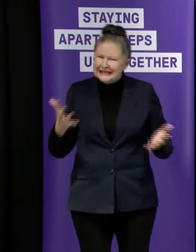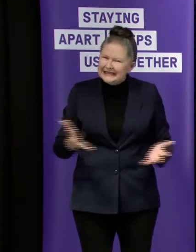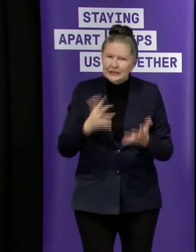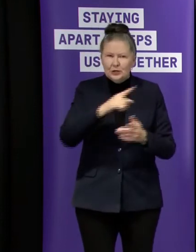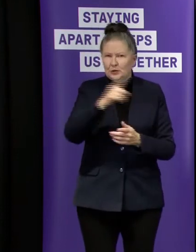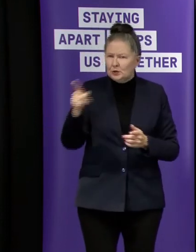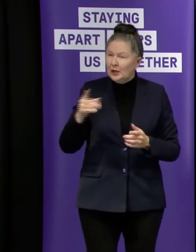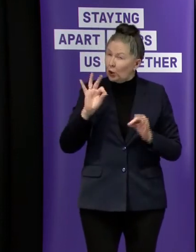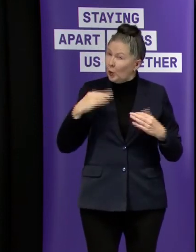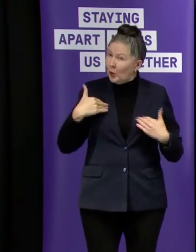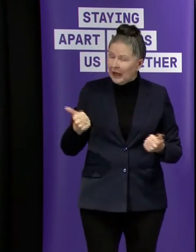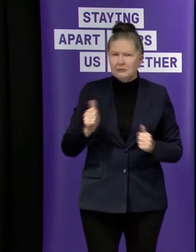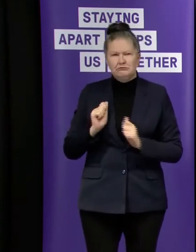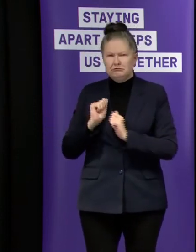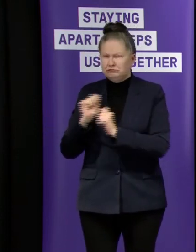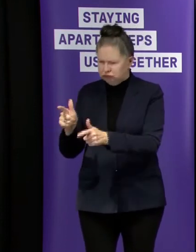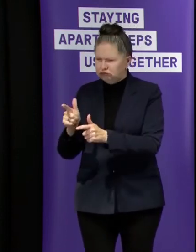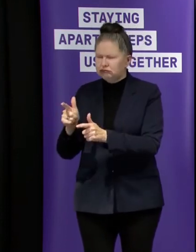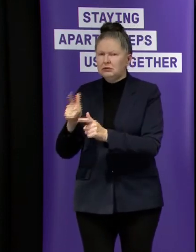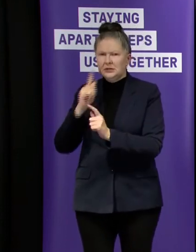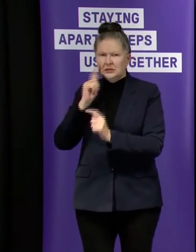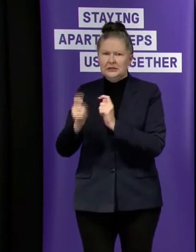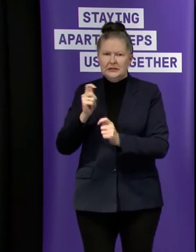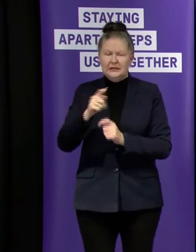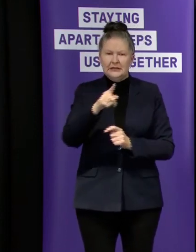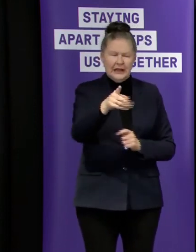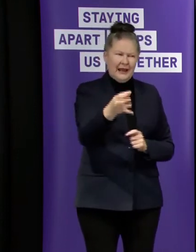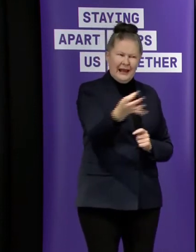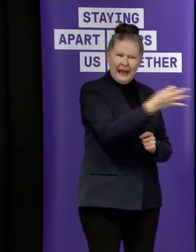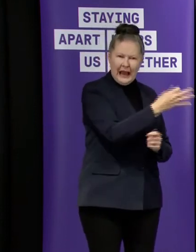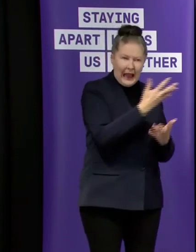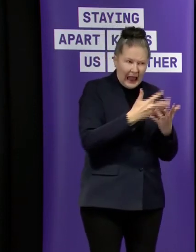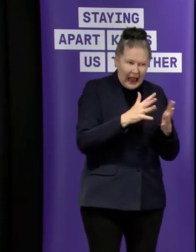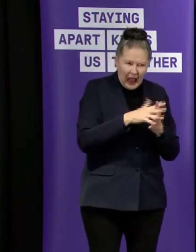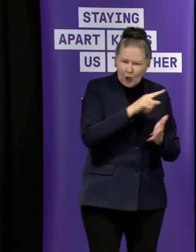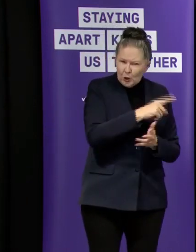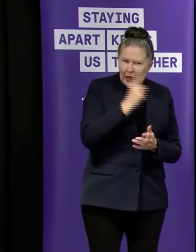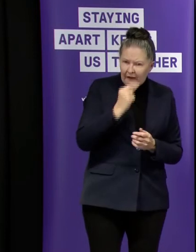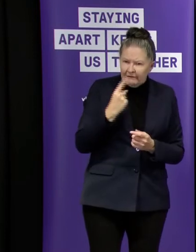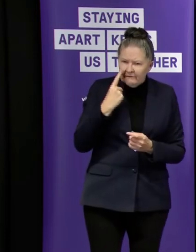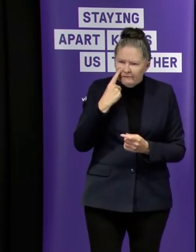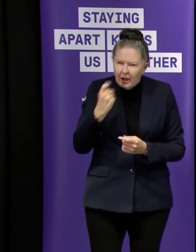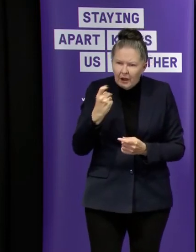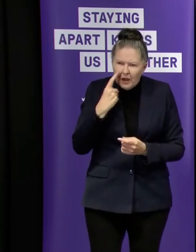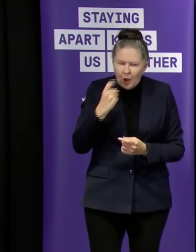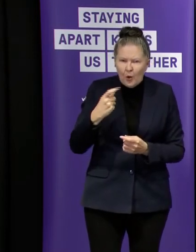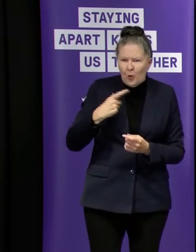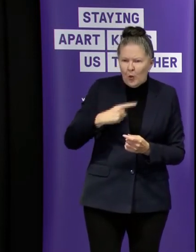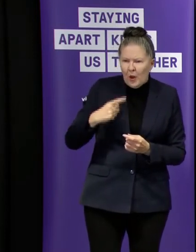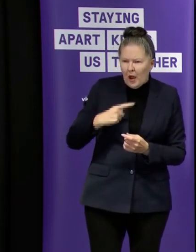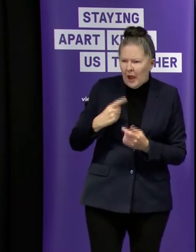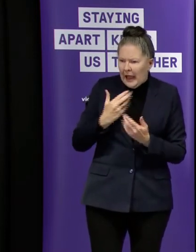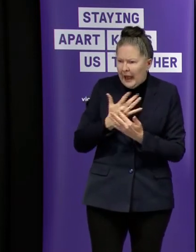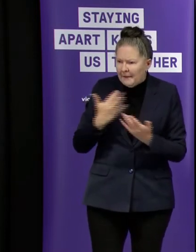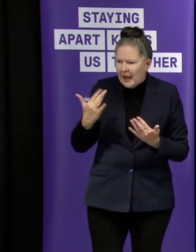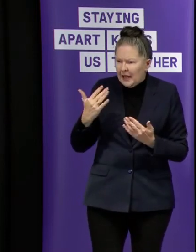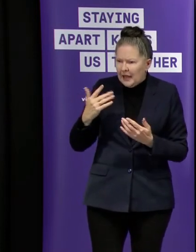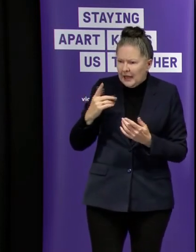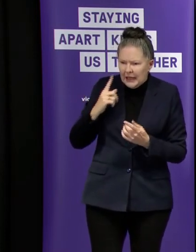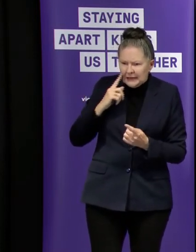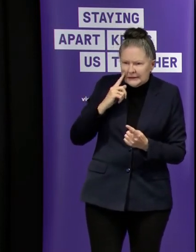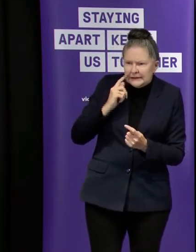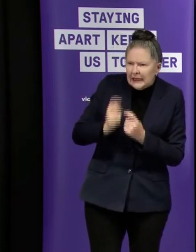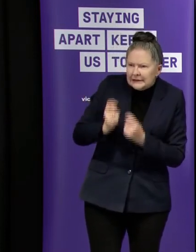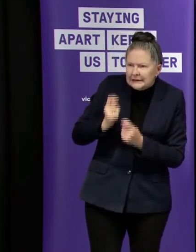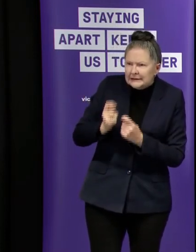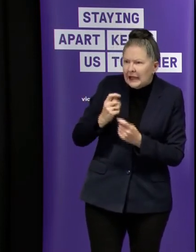if they aren't well so so you how do you drill down and try to find out why the numbers are going down are you sort of speaking to everybody on